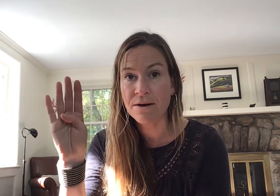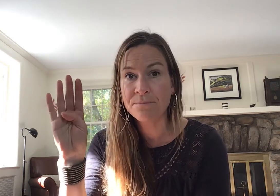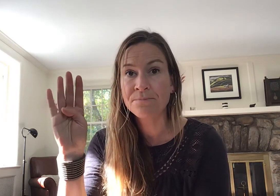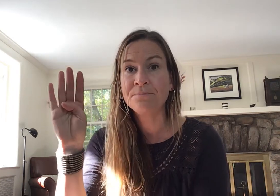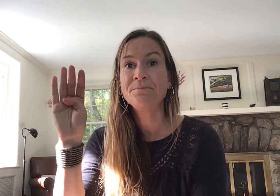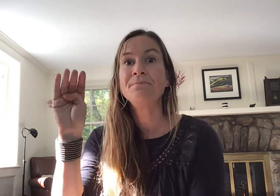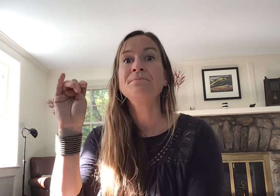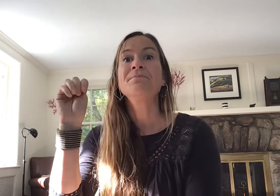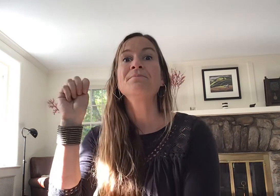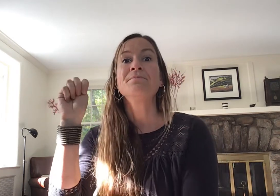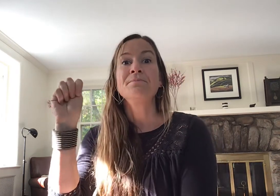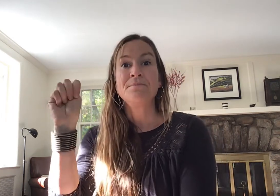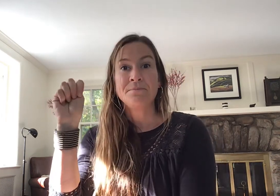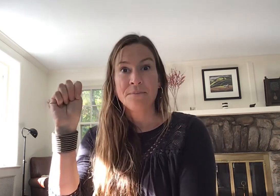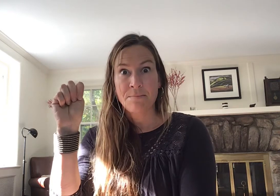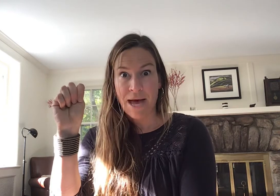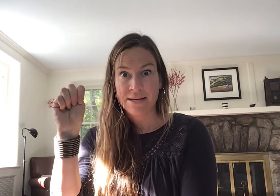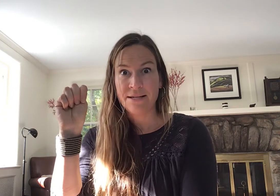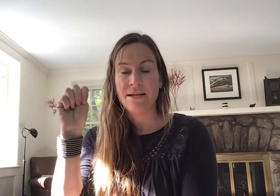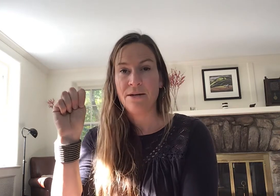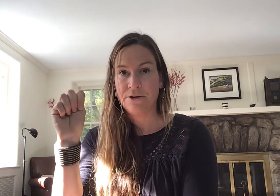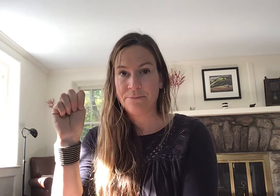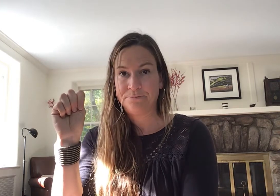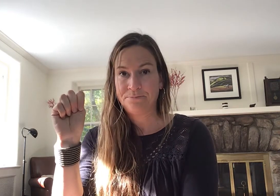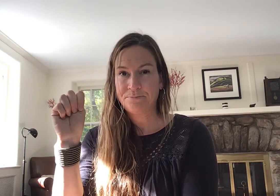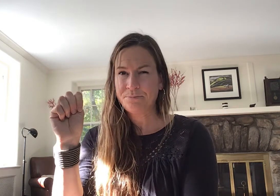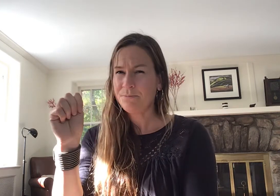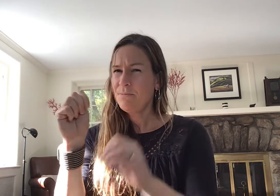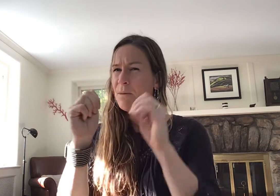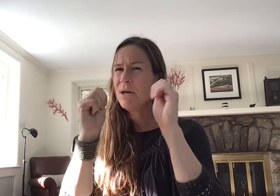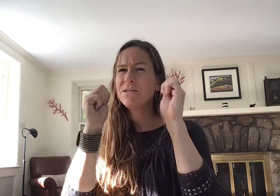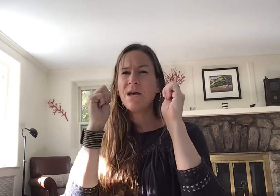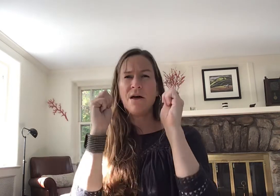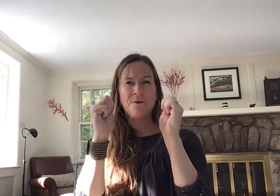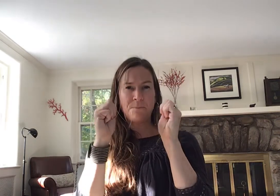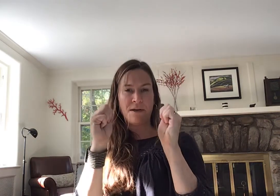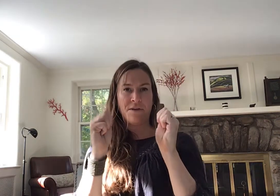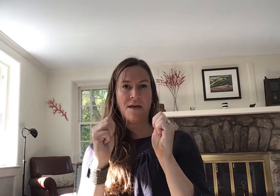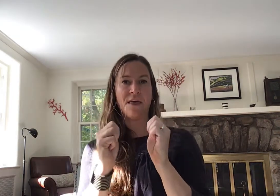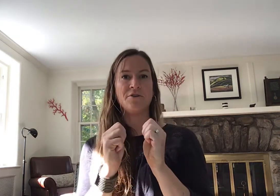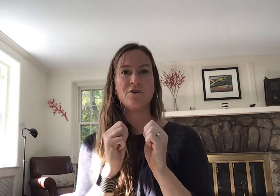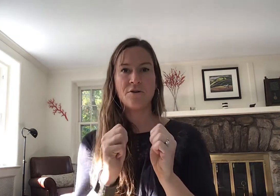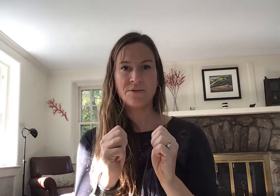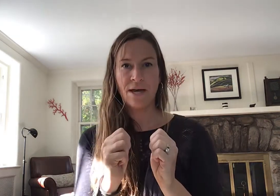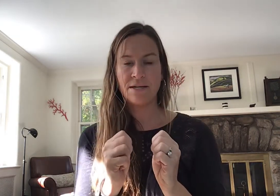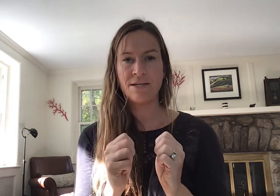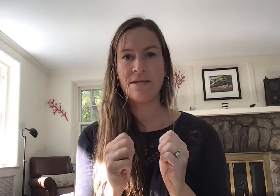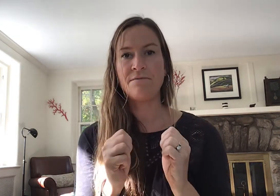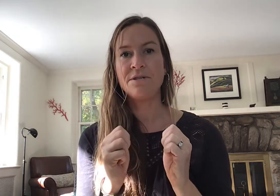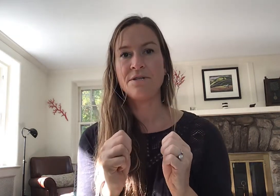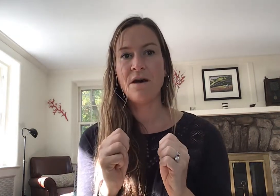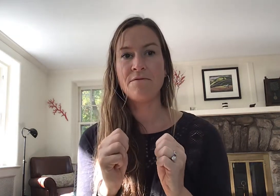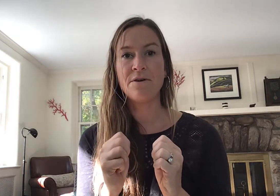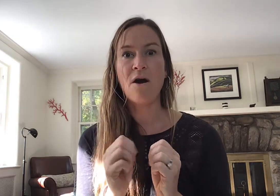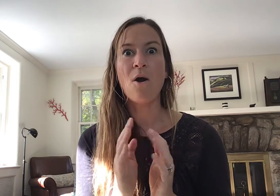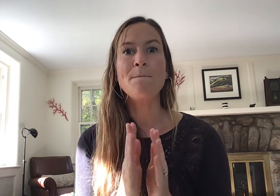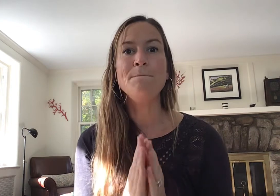back to here because the other big thing that neuroscientists have discovered are